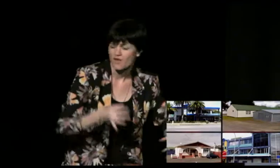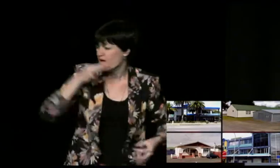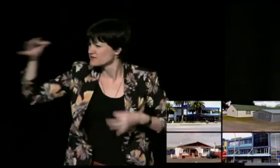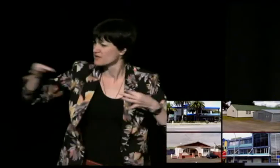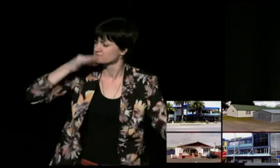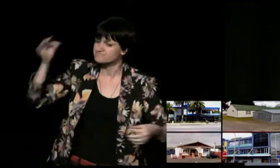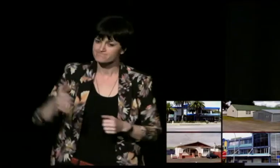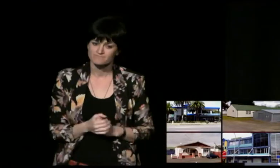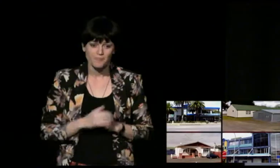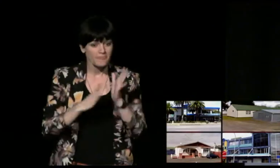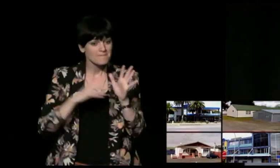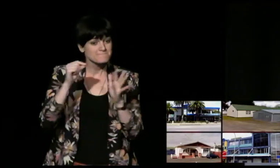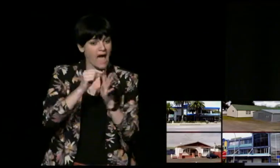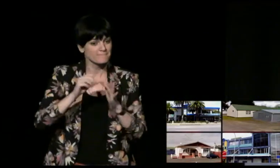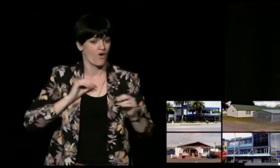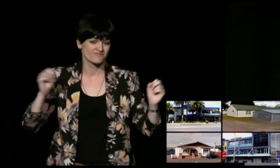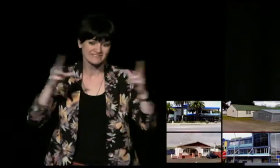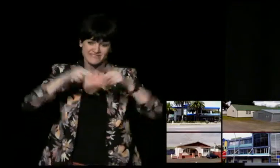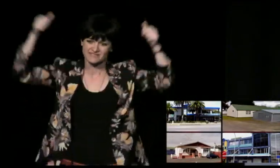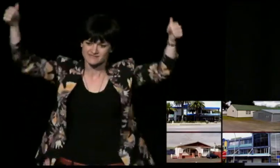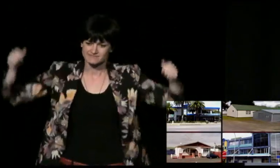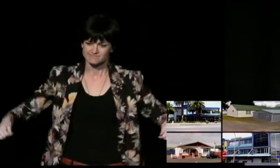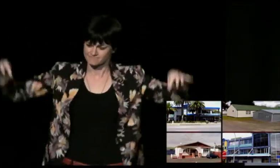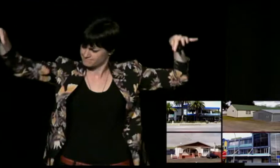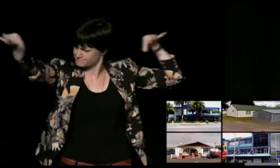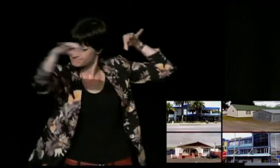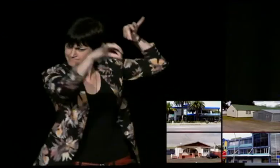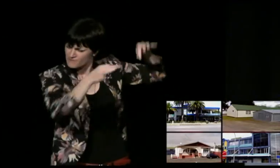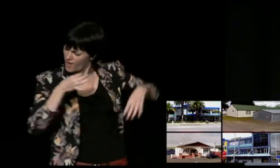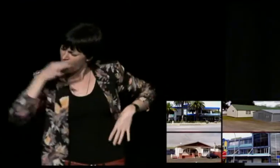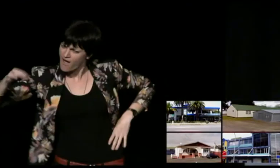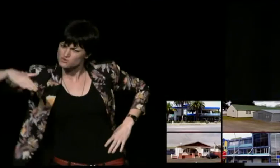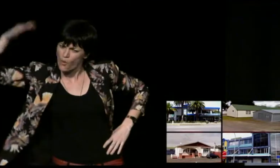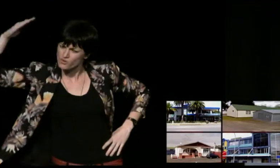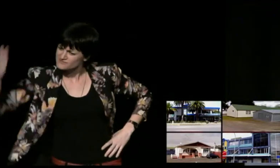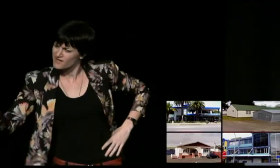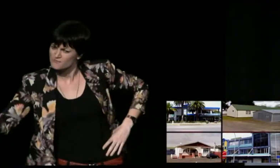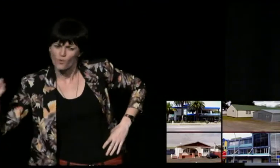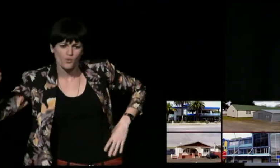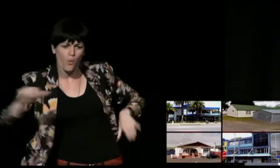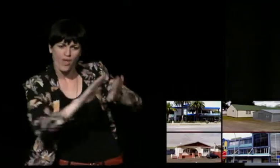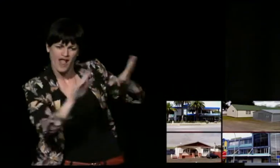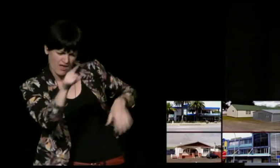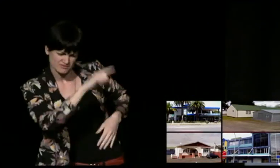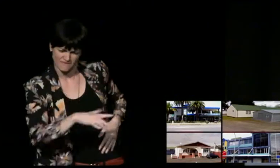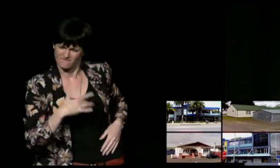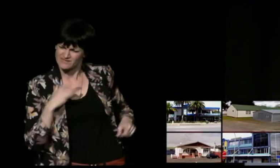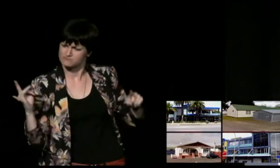of deaf youths and gave them a map of Sydney, a physical map, and asked each group to